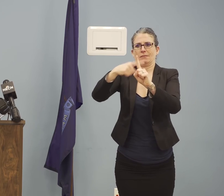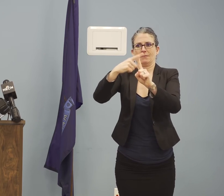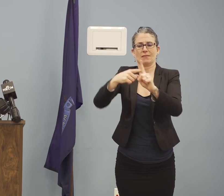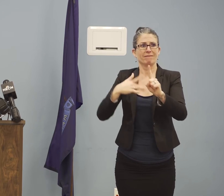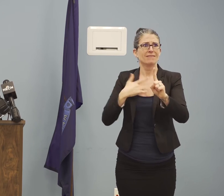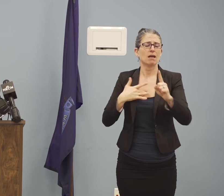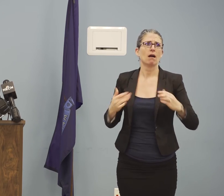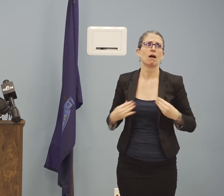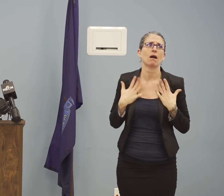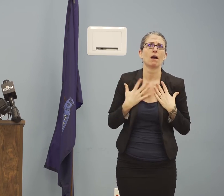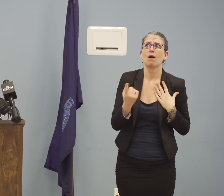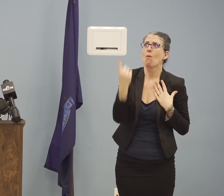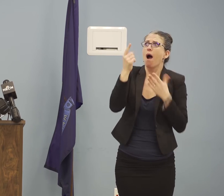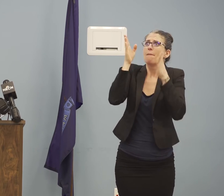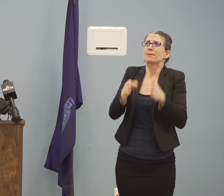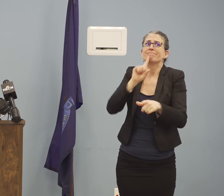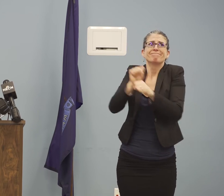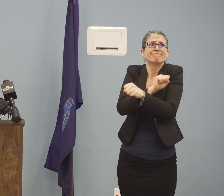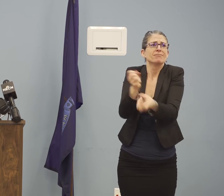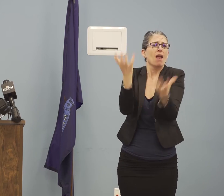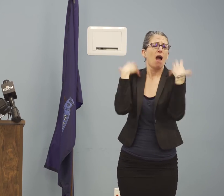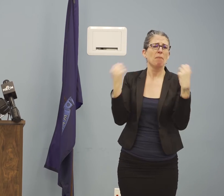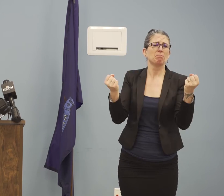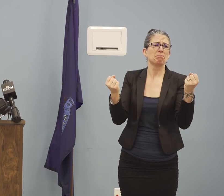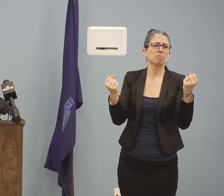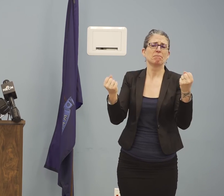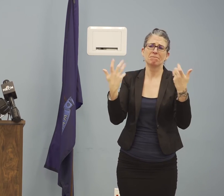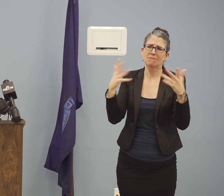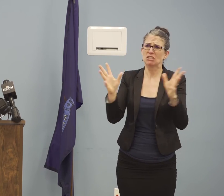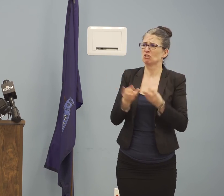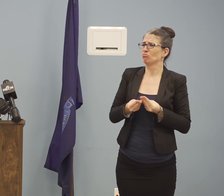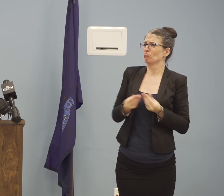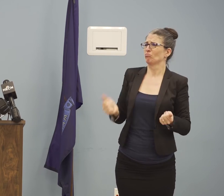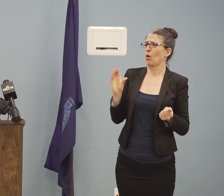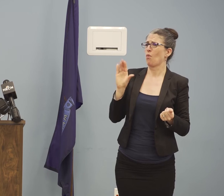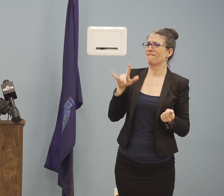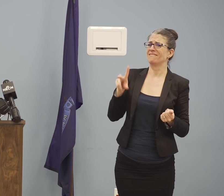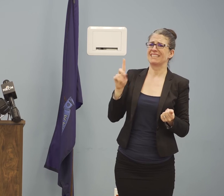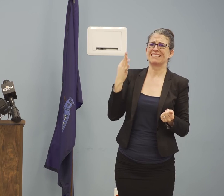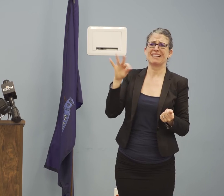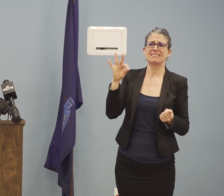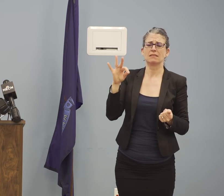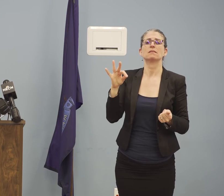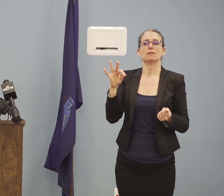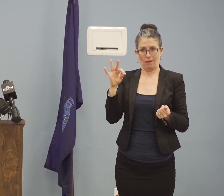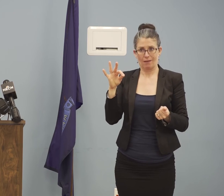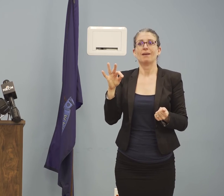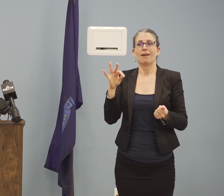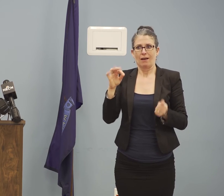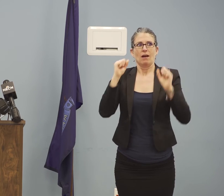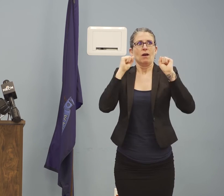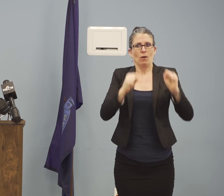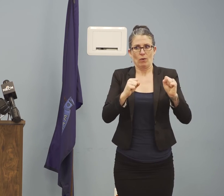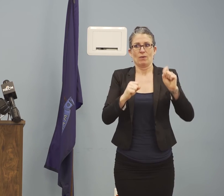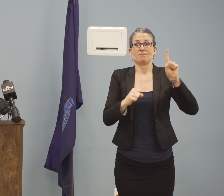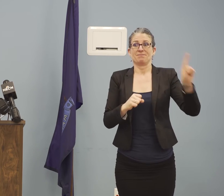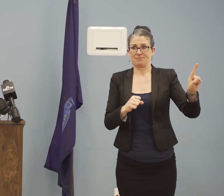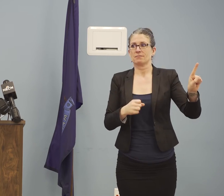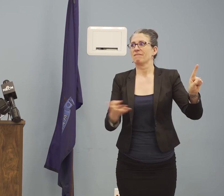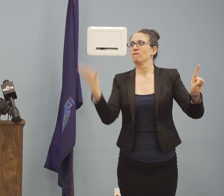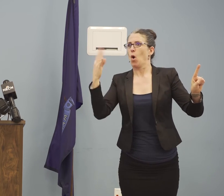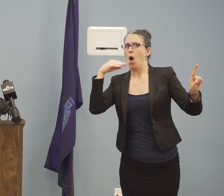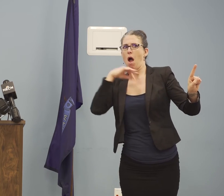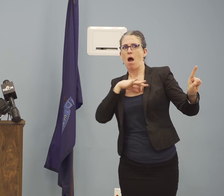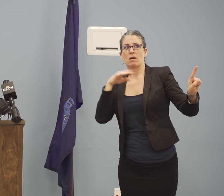That's coupled with the fact that we have four individuals who are in the hospital. I can't comment on their specific clinical conditions for